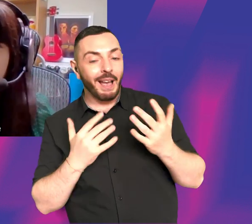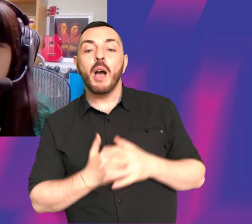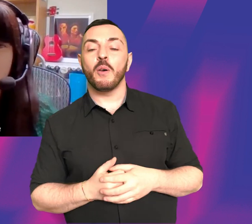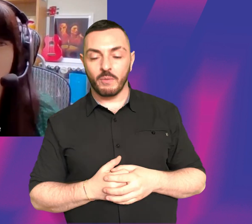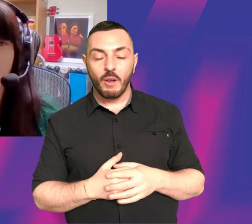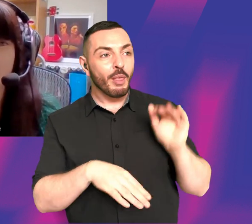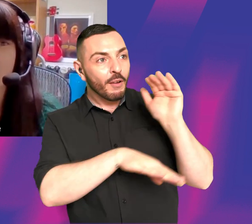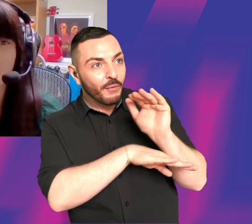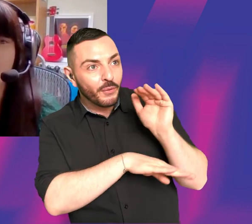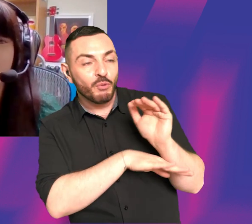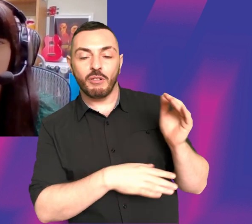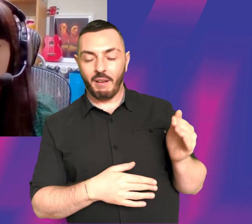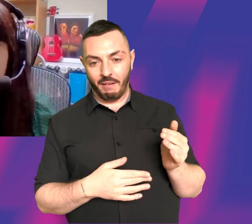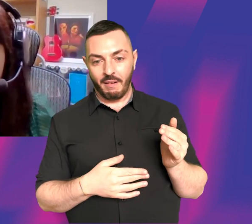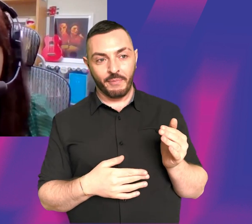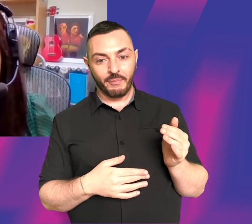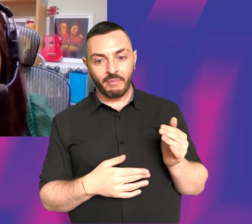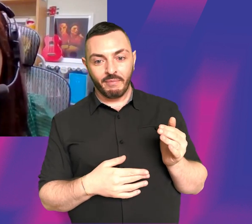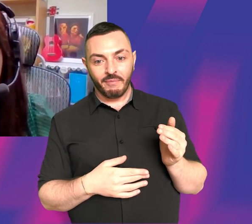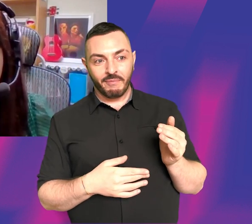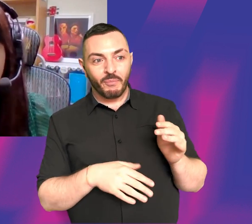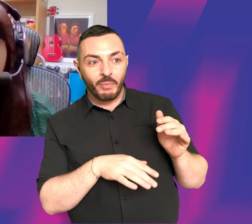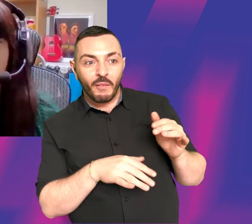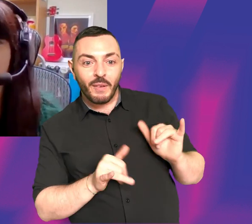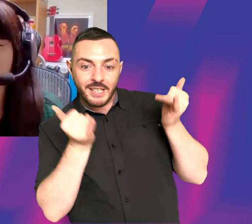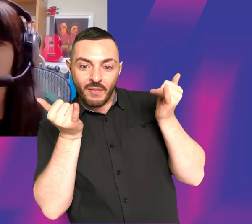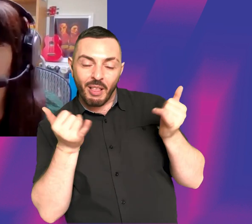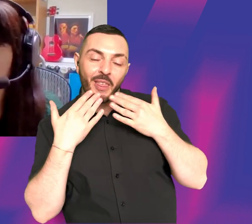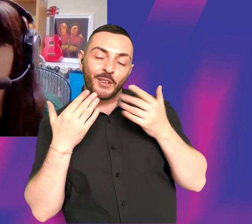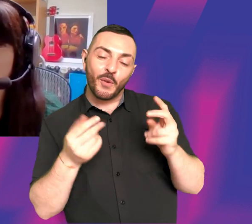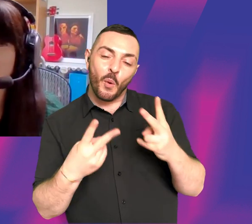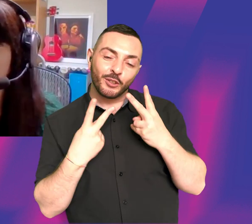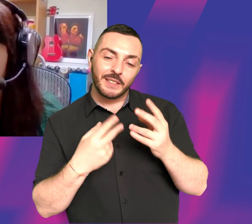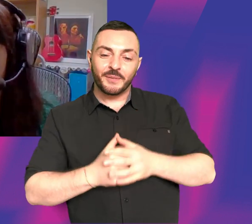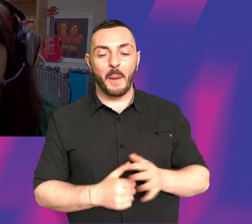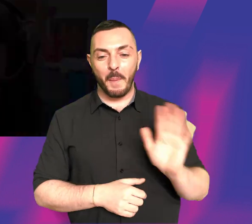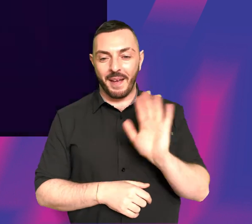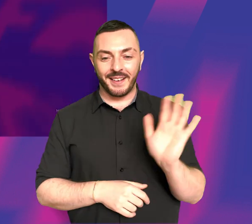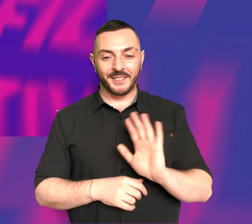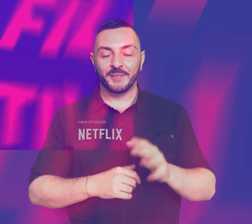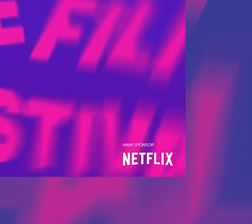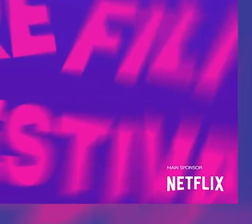on the Future Film Festival website and by following the Film Academy social channels. Thank you again for watching. Bye bye.